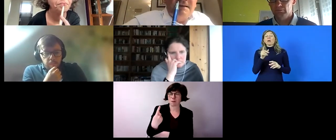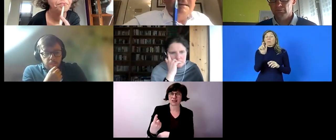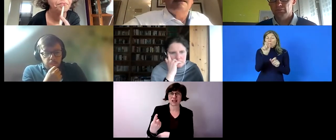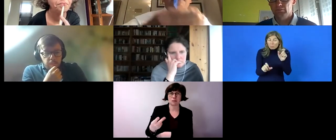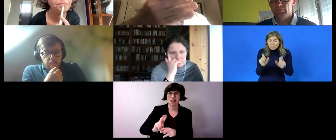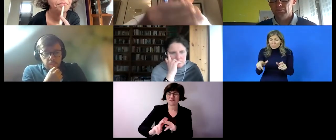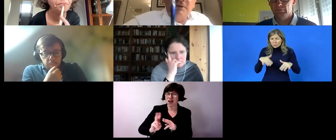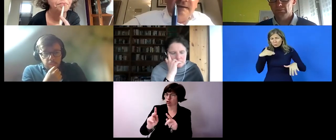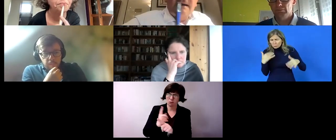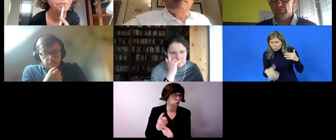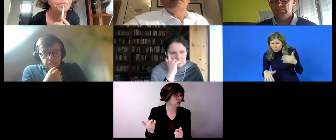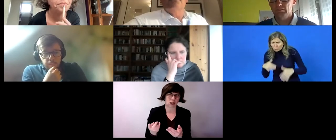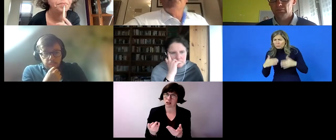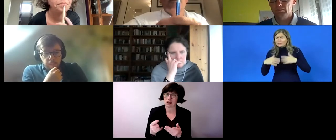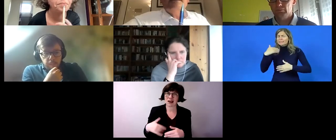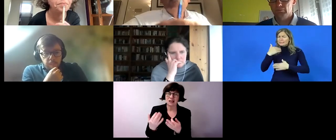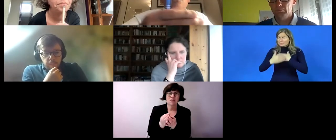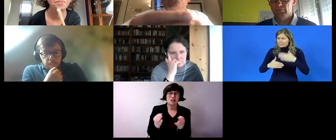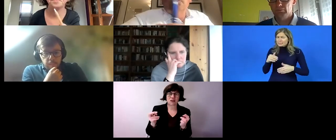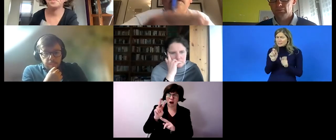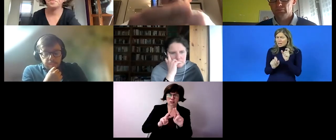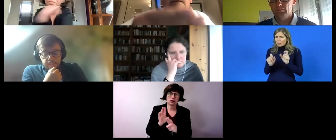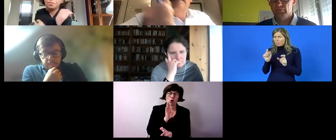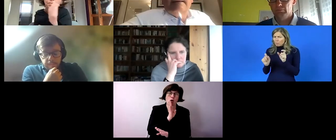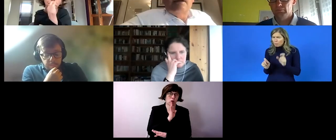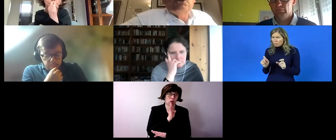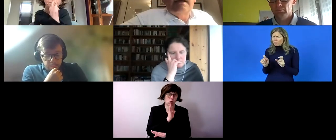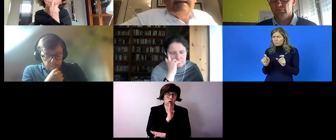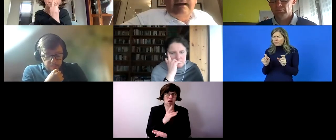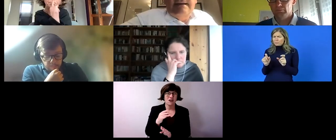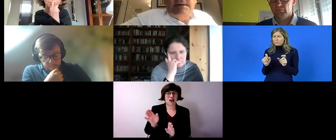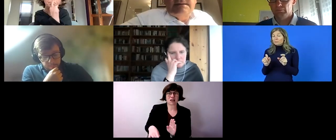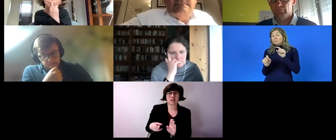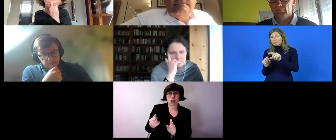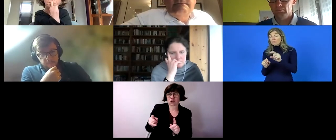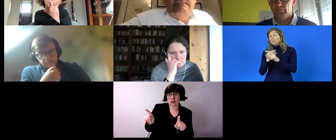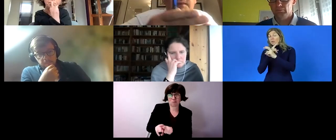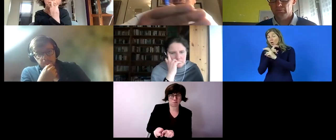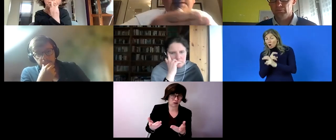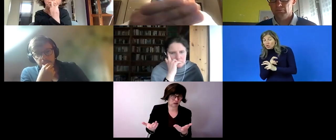in austria and in germany